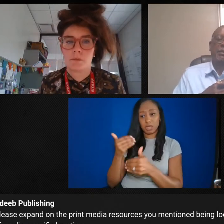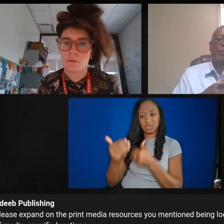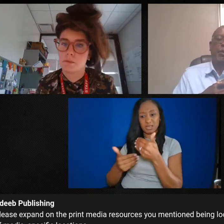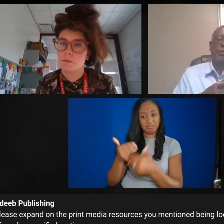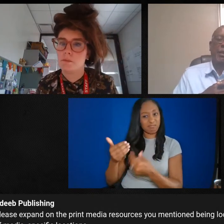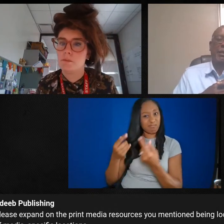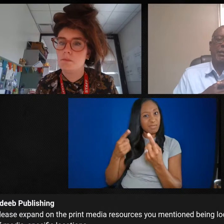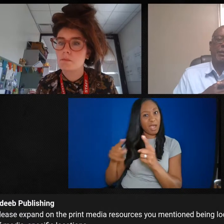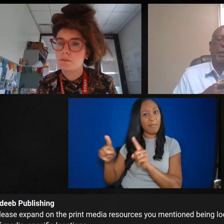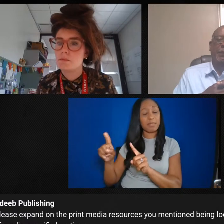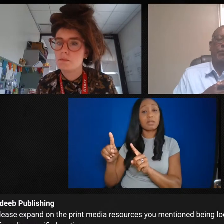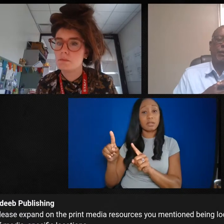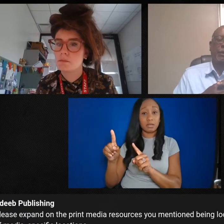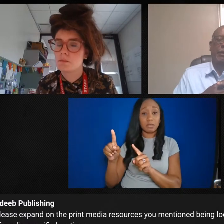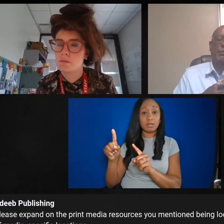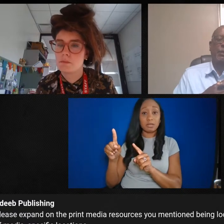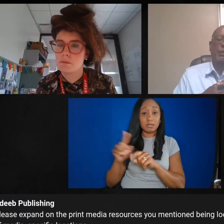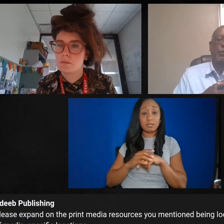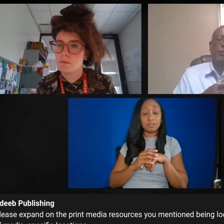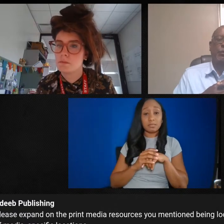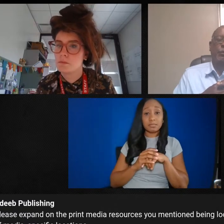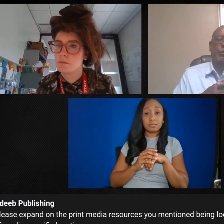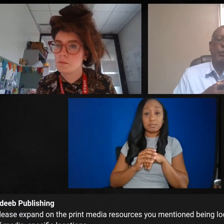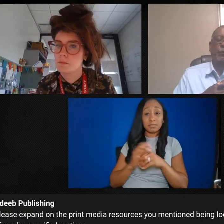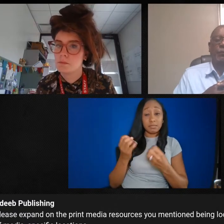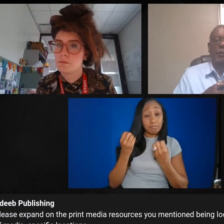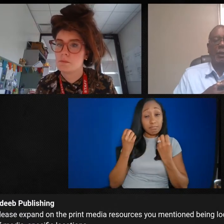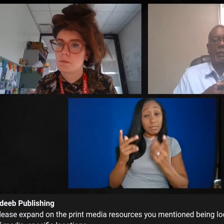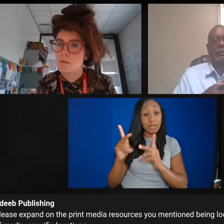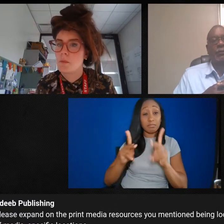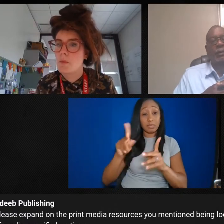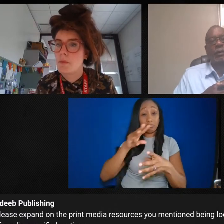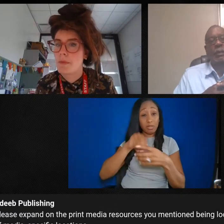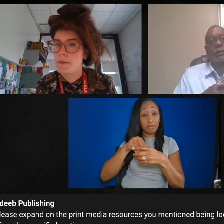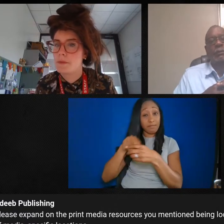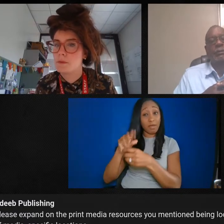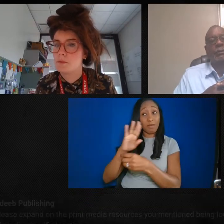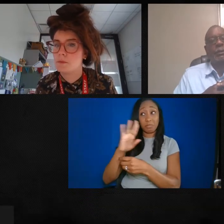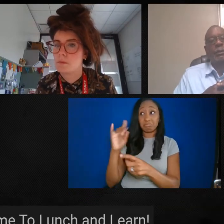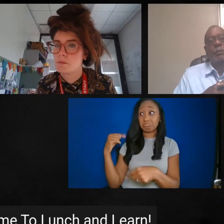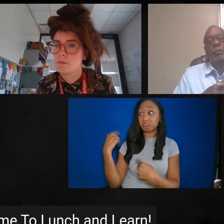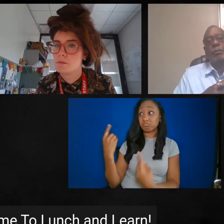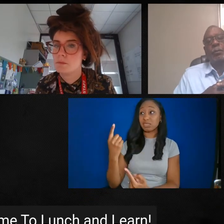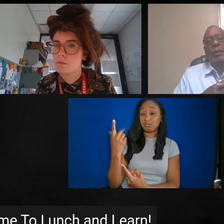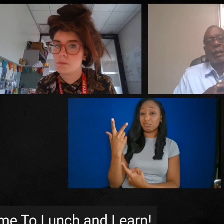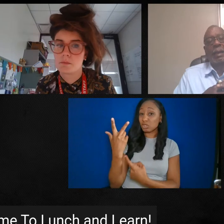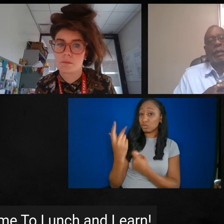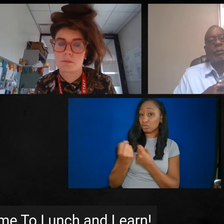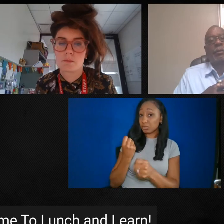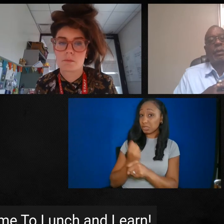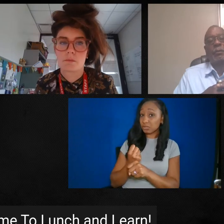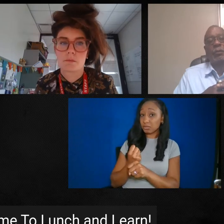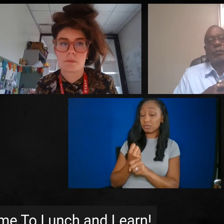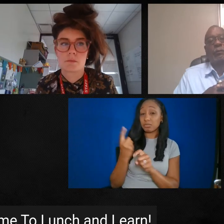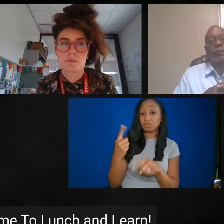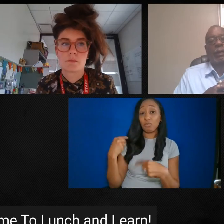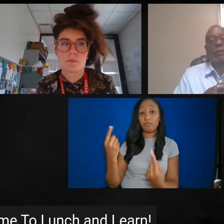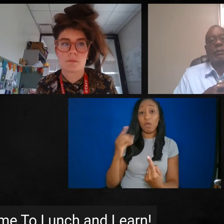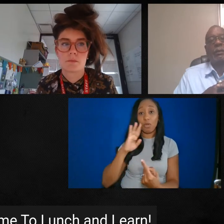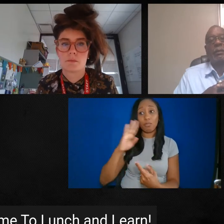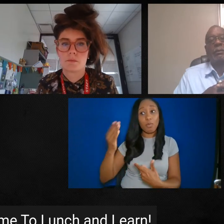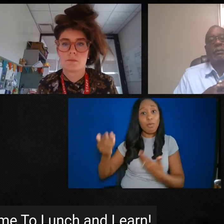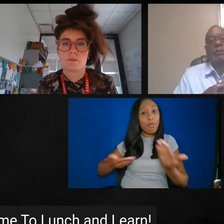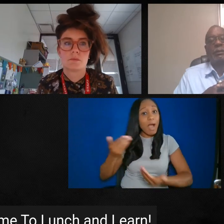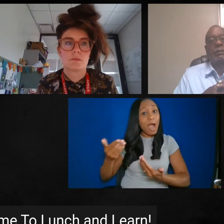it's a multi-year effort and it's been going on for the last three years. We hire and recruit